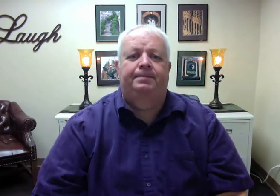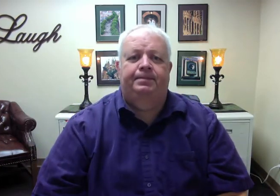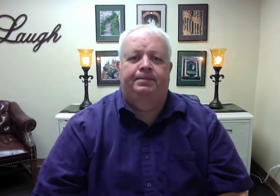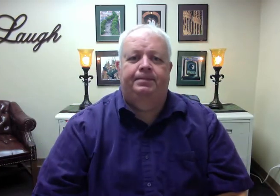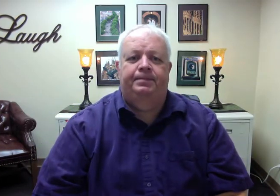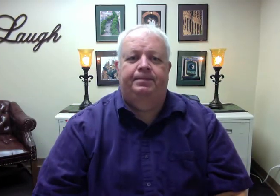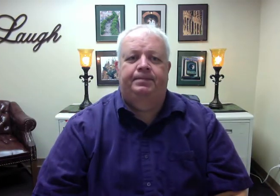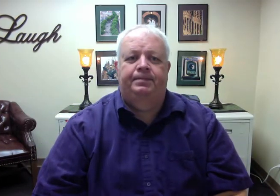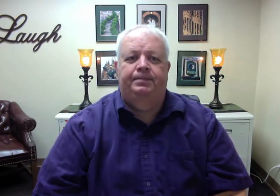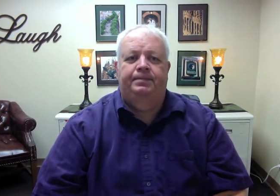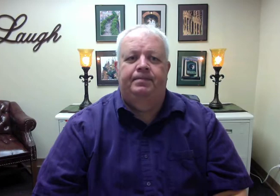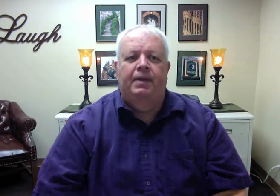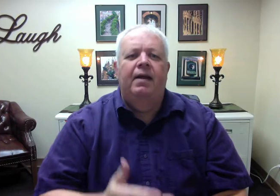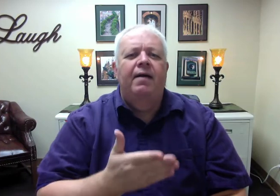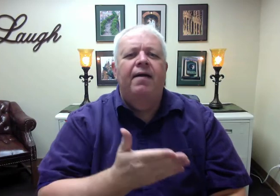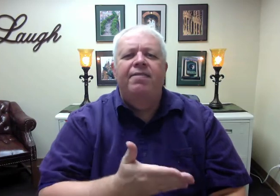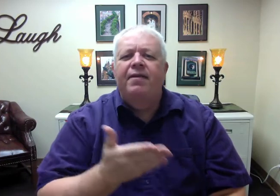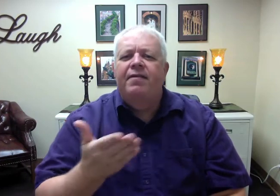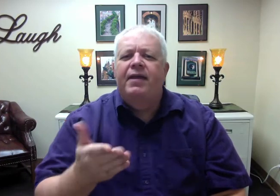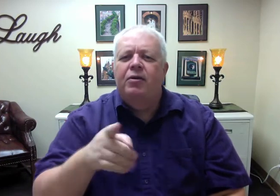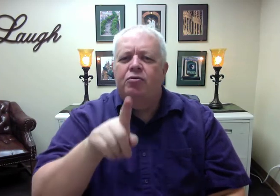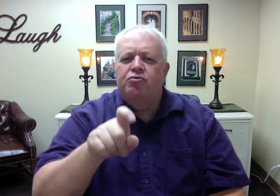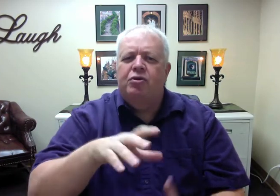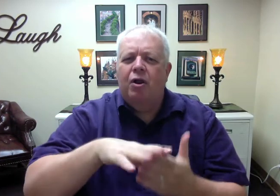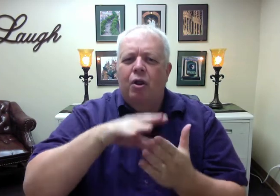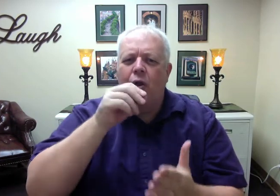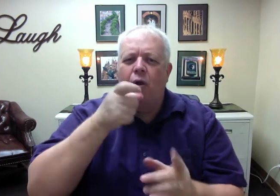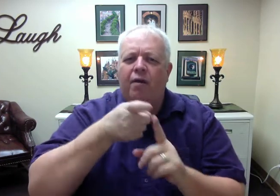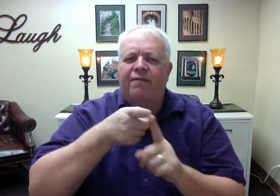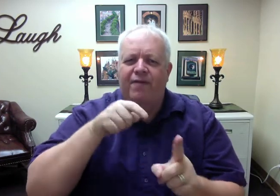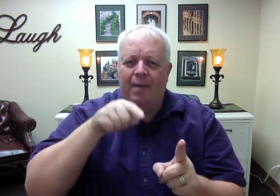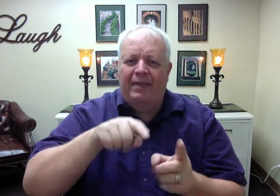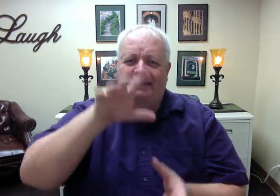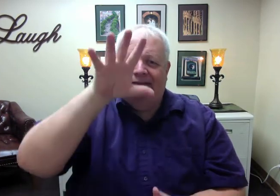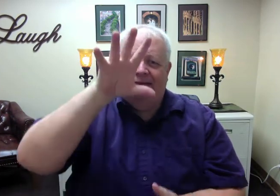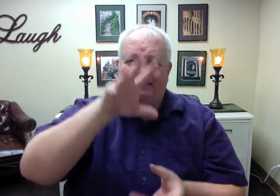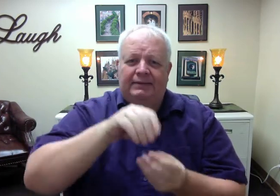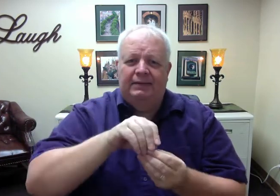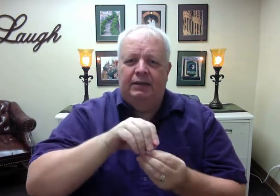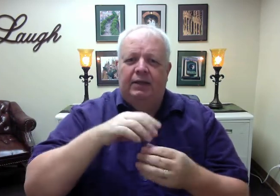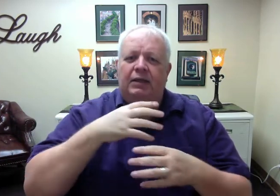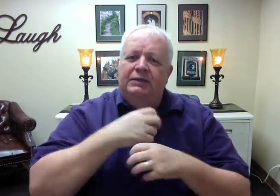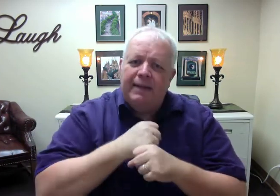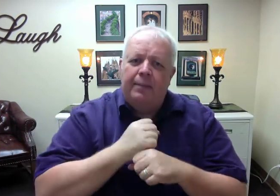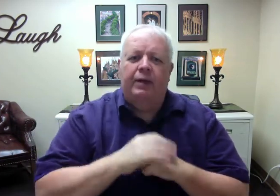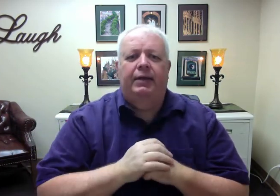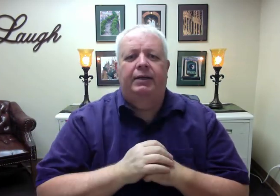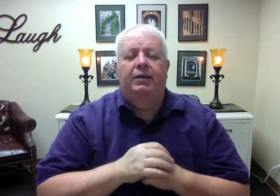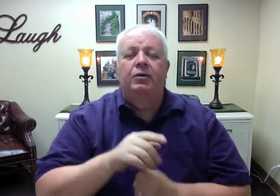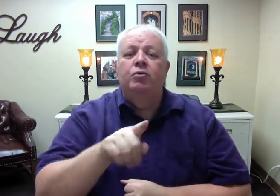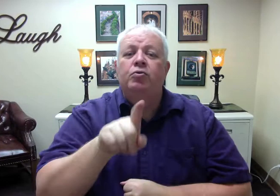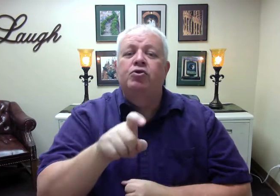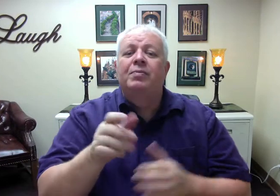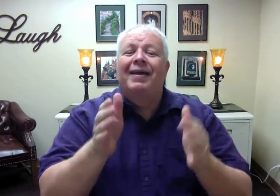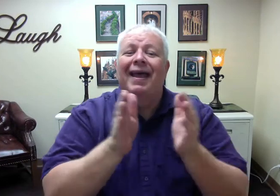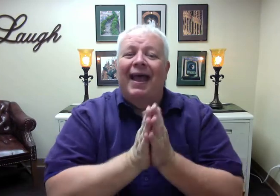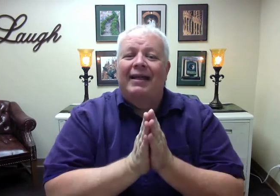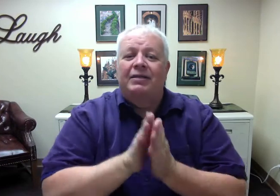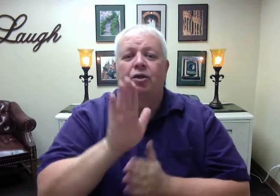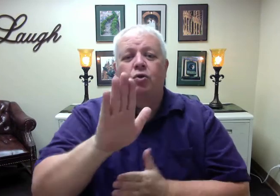The thing you should learn from this summary is that you should be asking your students several types